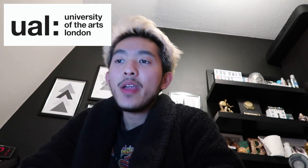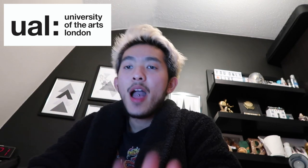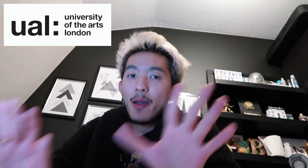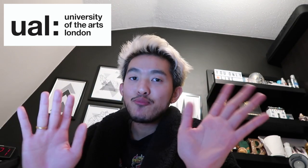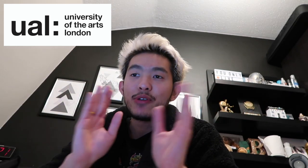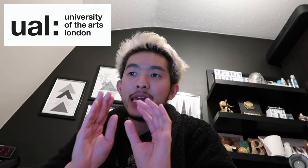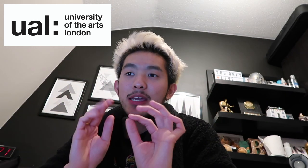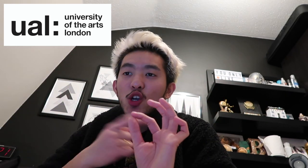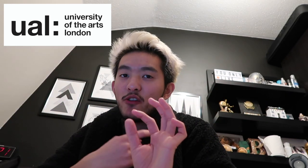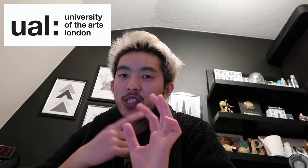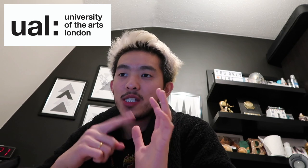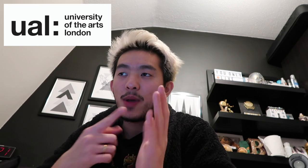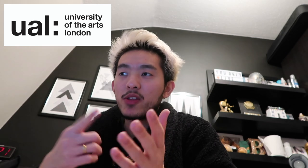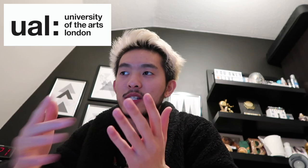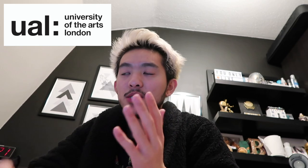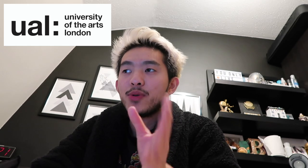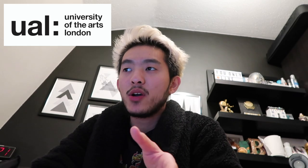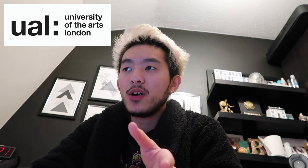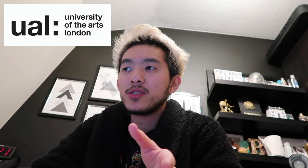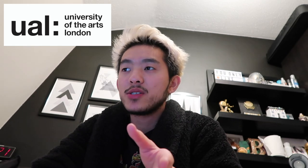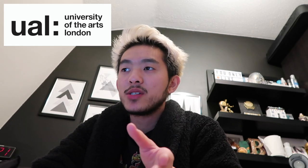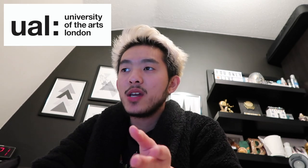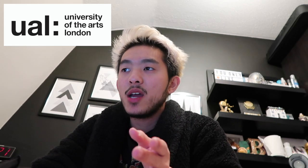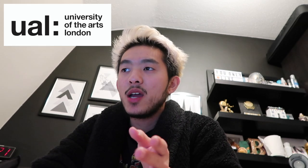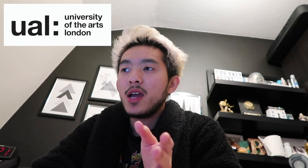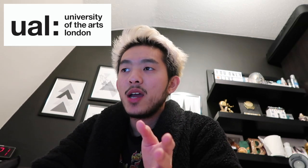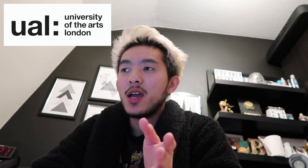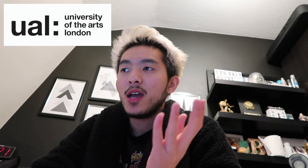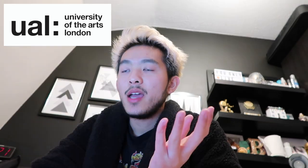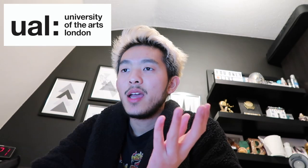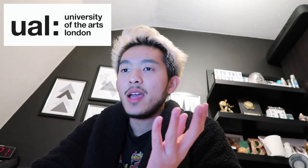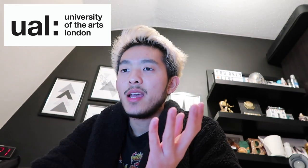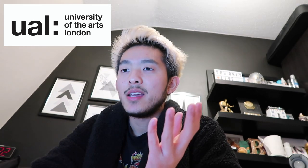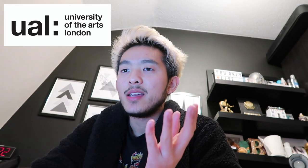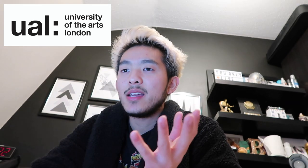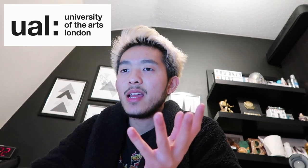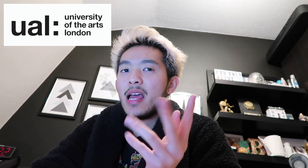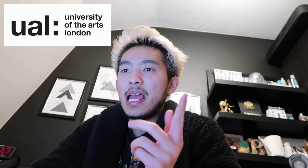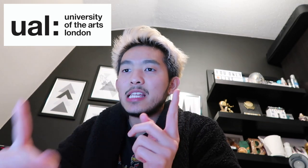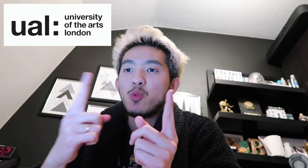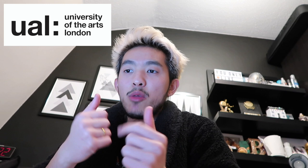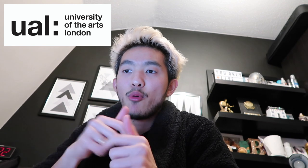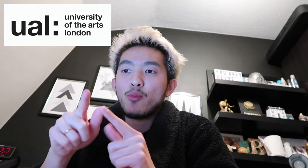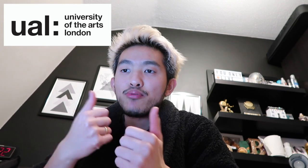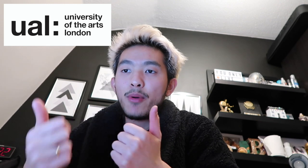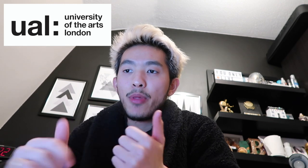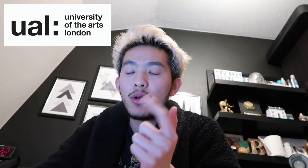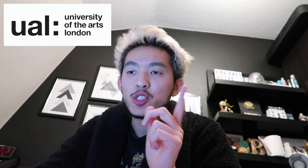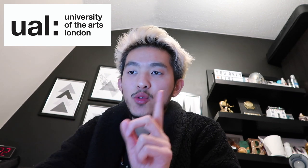I'm really going to spend this, because, it's when the ball put up there, too,